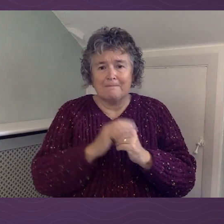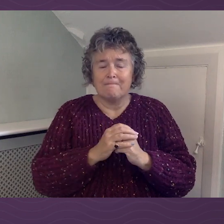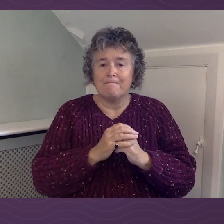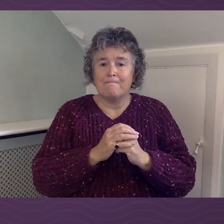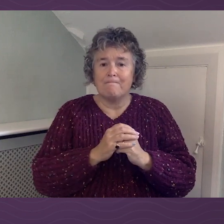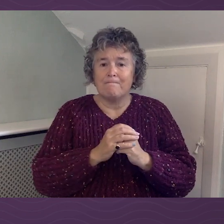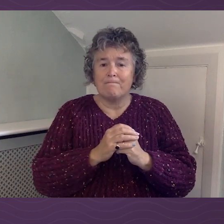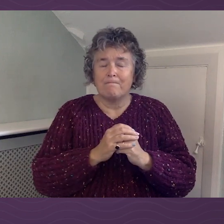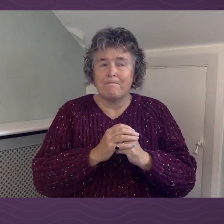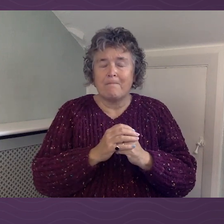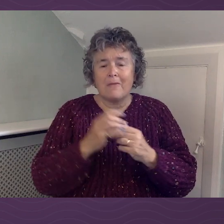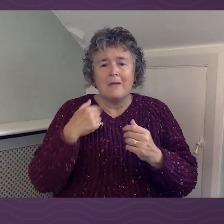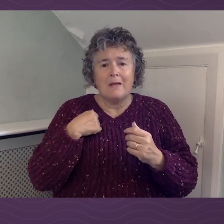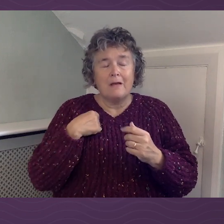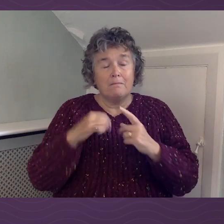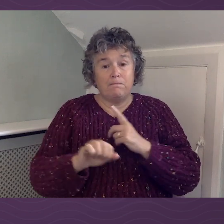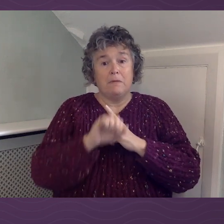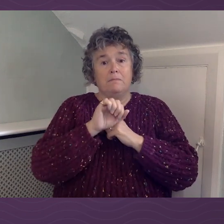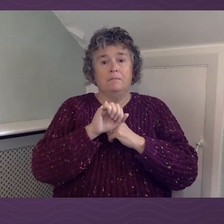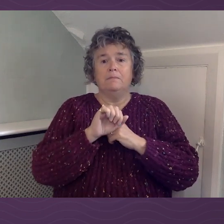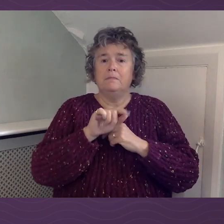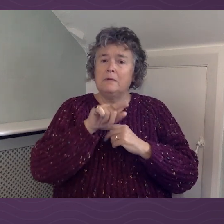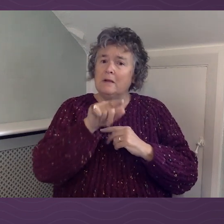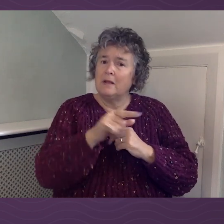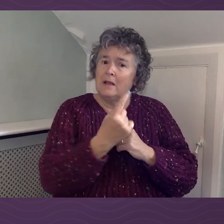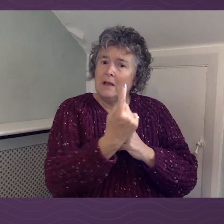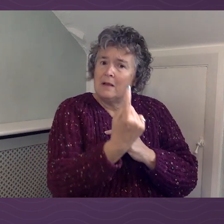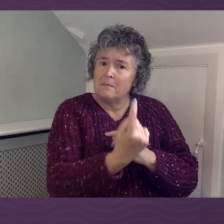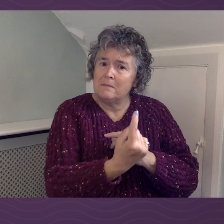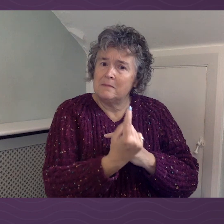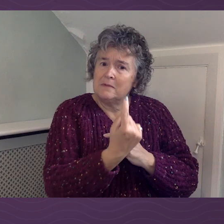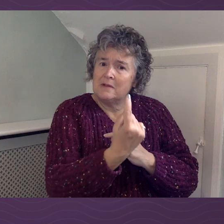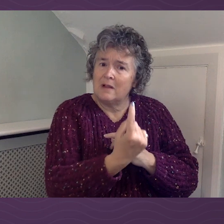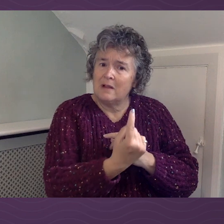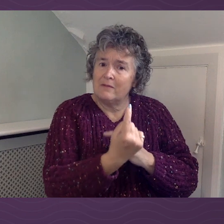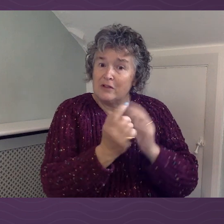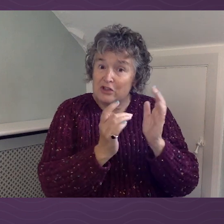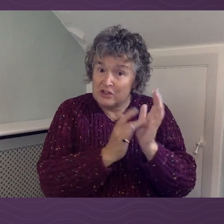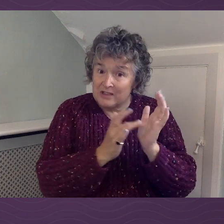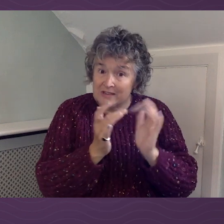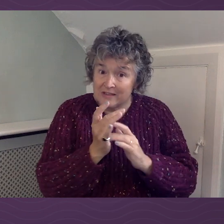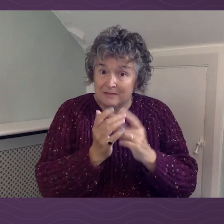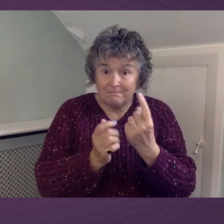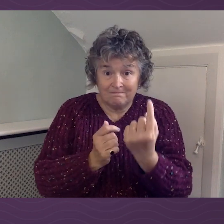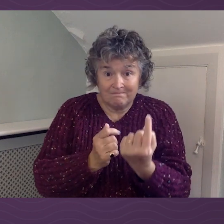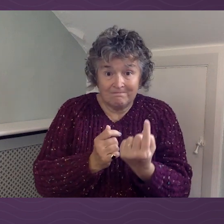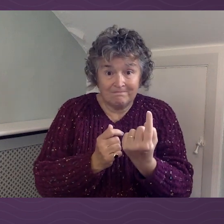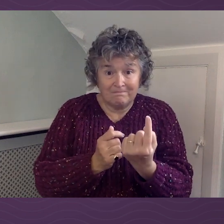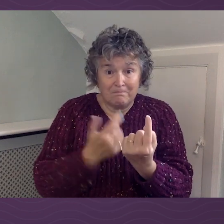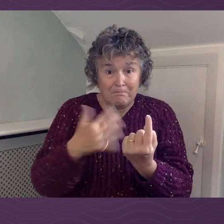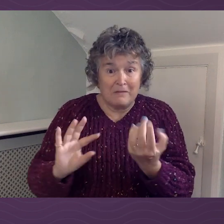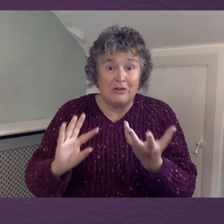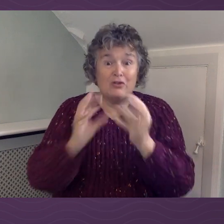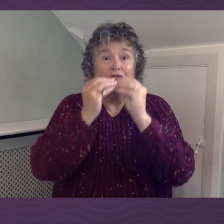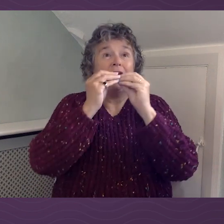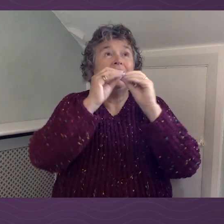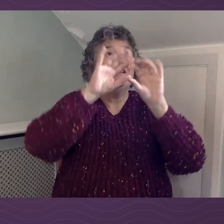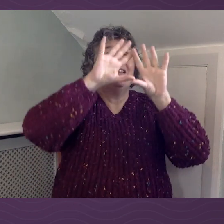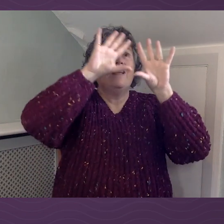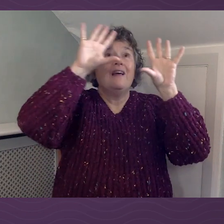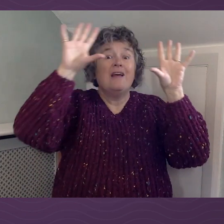the thing that first hit me is where it says he himself, Jesus, the creator of the universe,